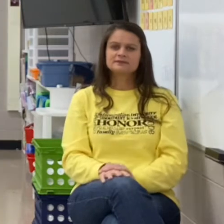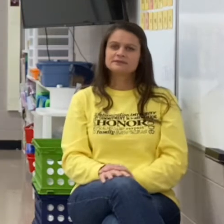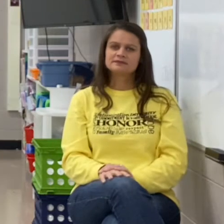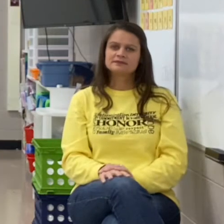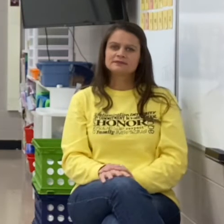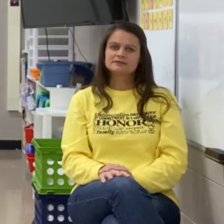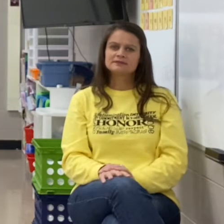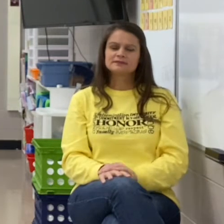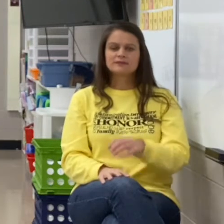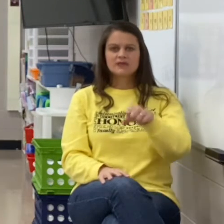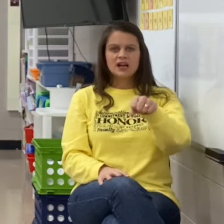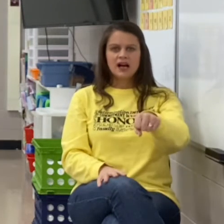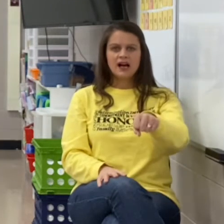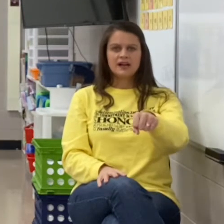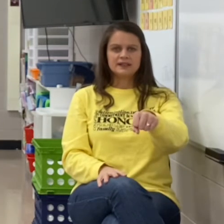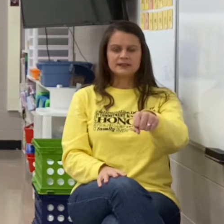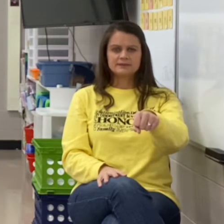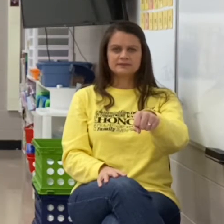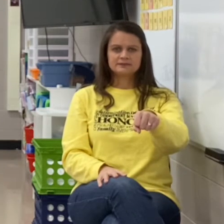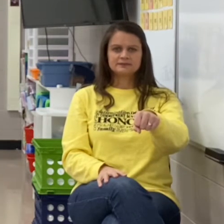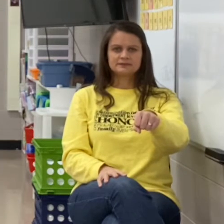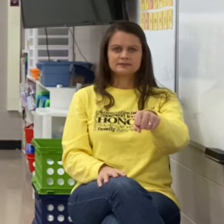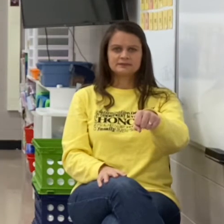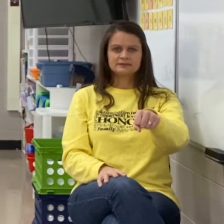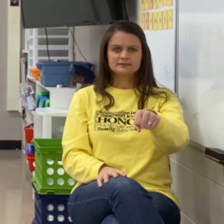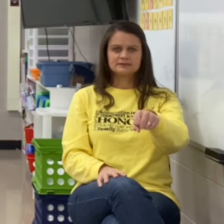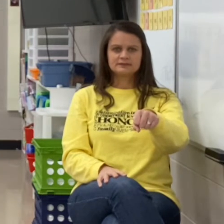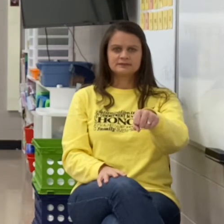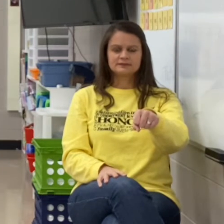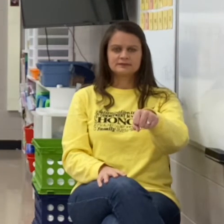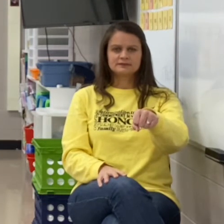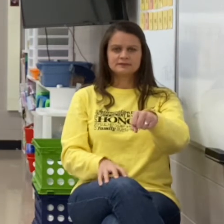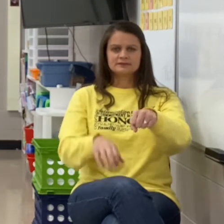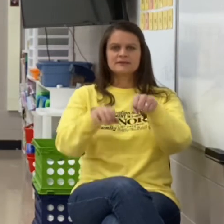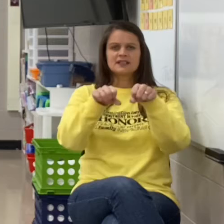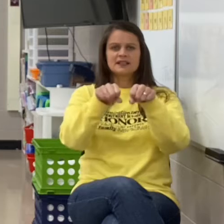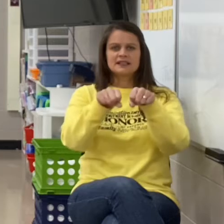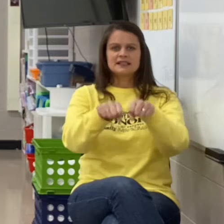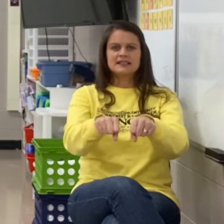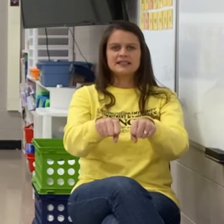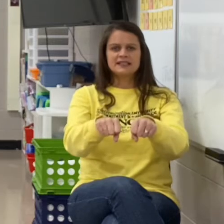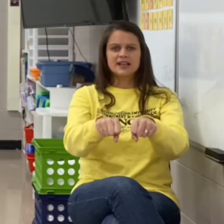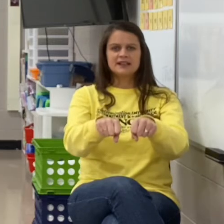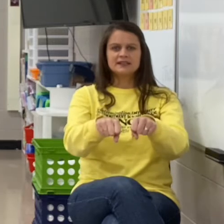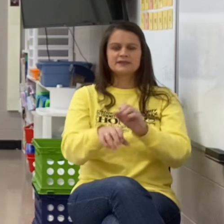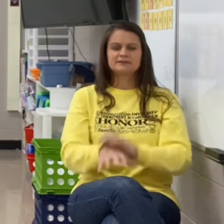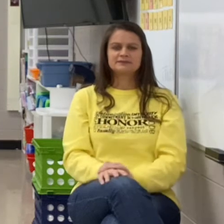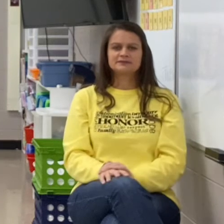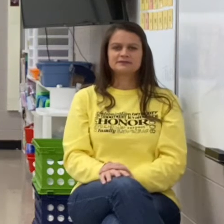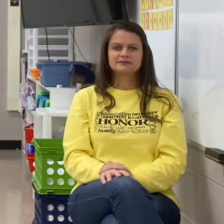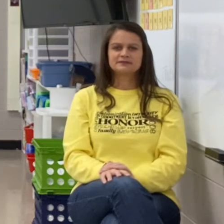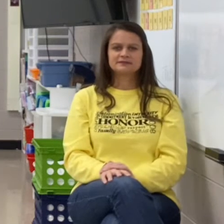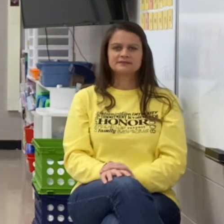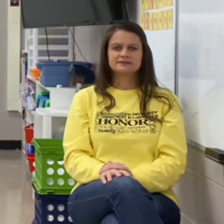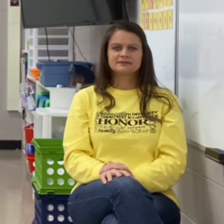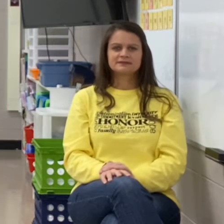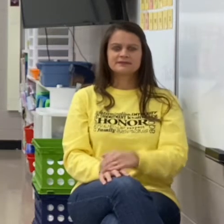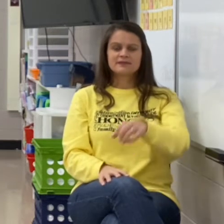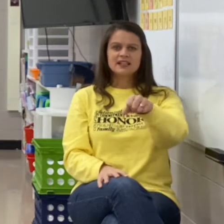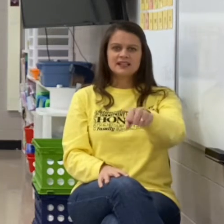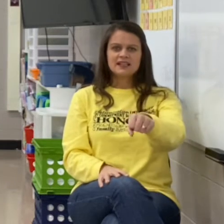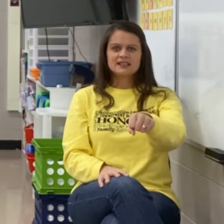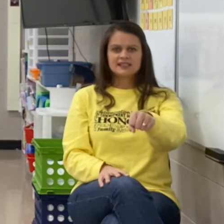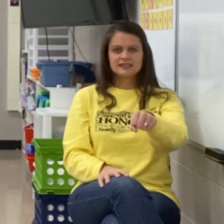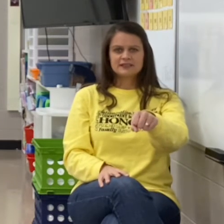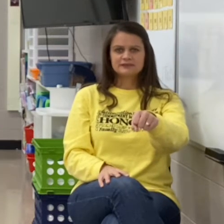Ending is un. Un. Put a d at the beginning and the word becomes done. Ending is it.